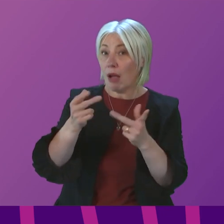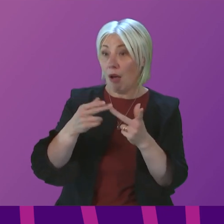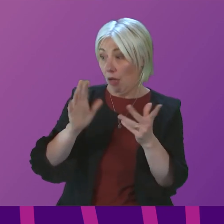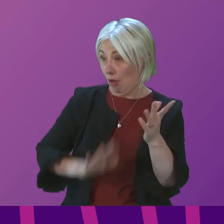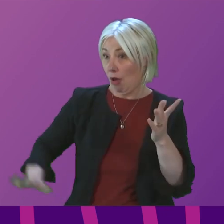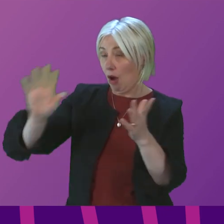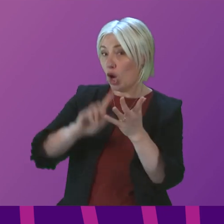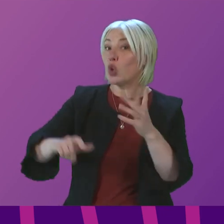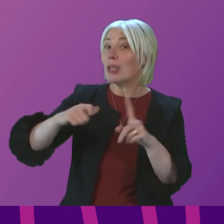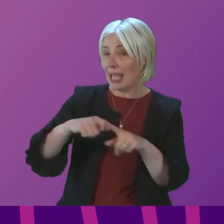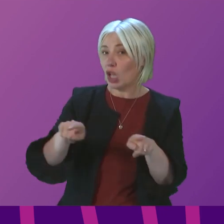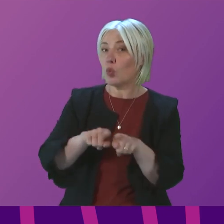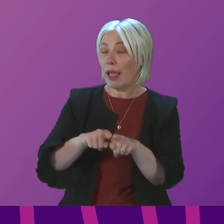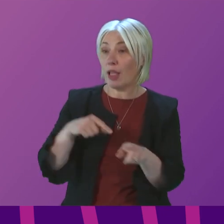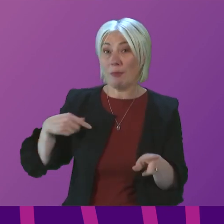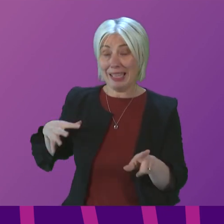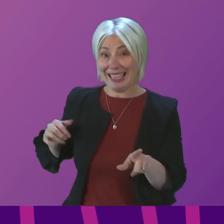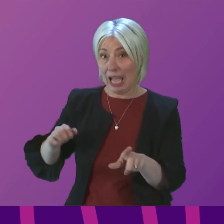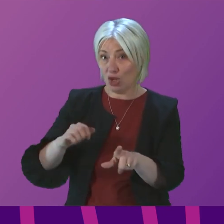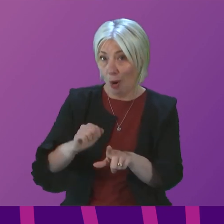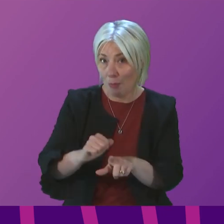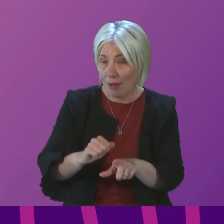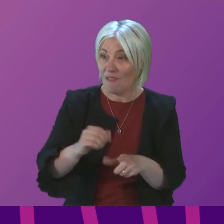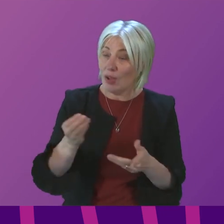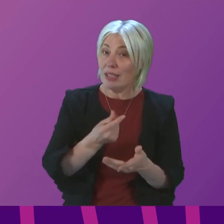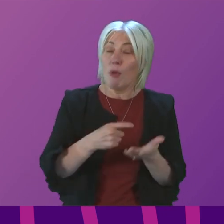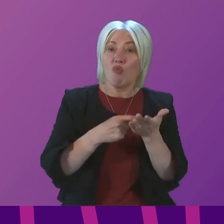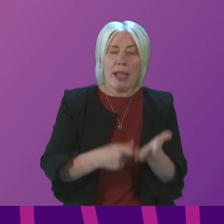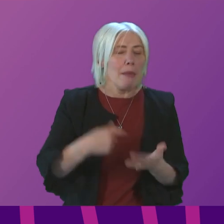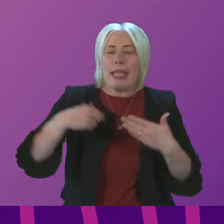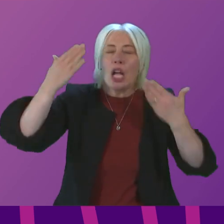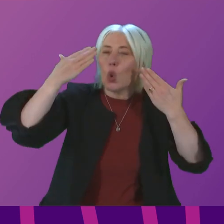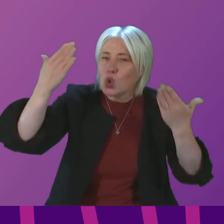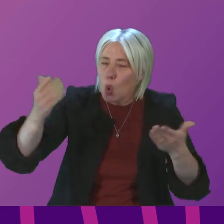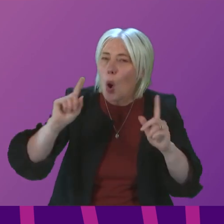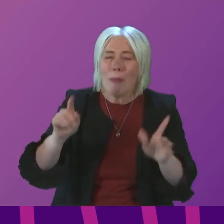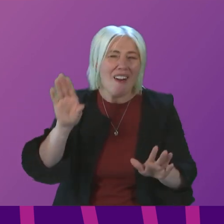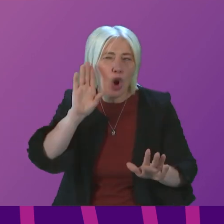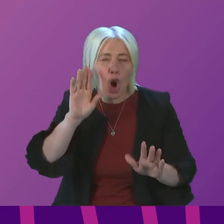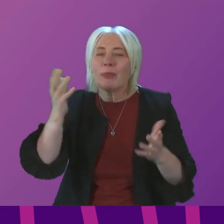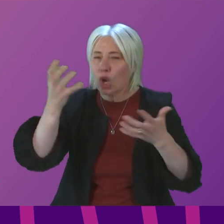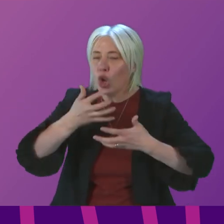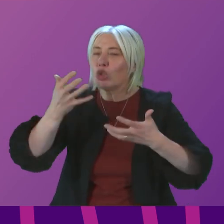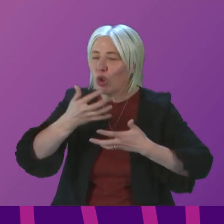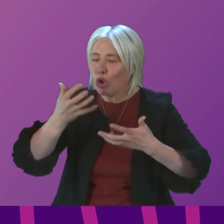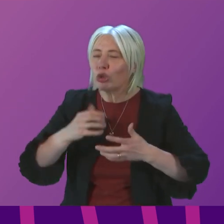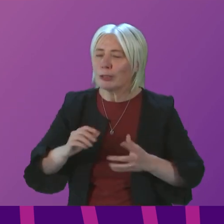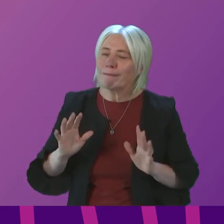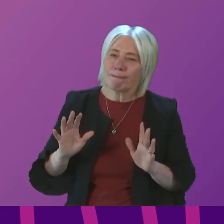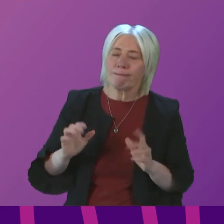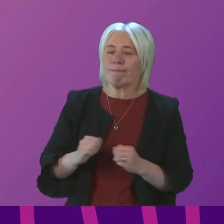parts of the UK on ensuring catch up in those for whom it is recommended. I don't know if that is the case, but I have heard that concern communicated.